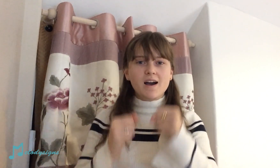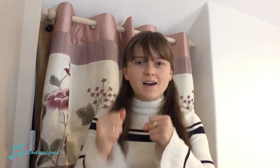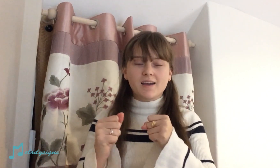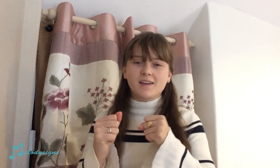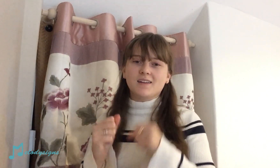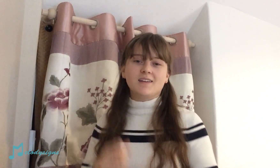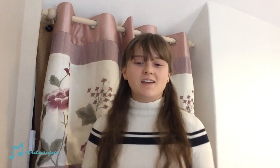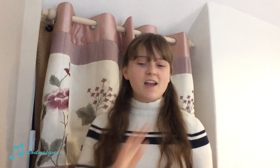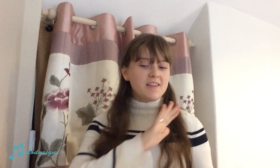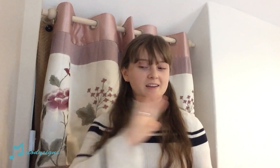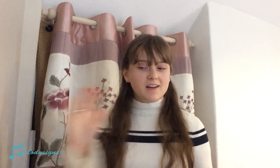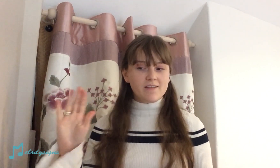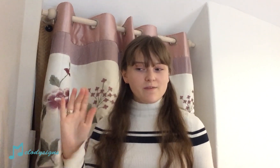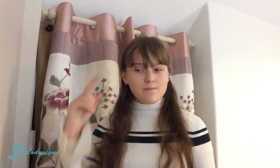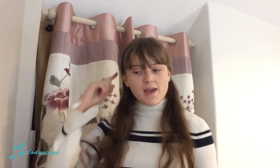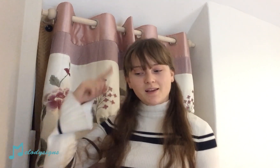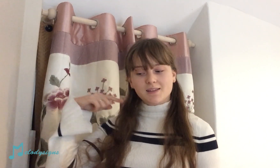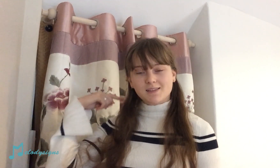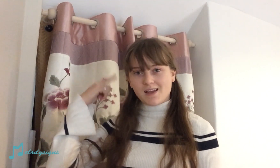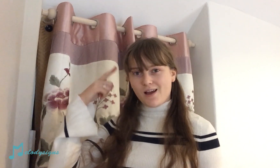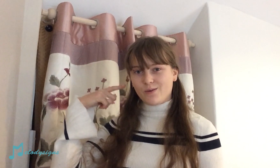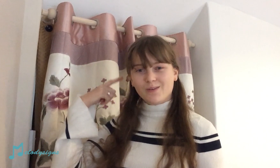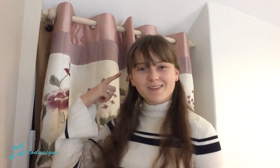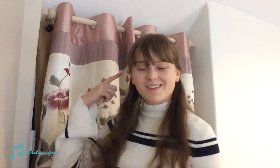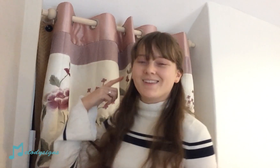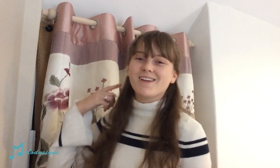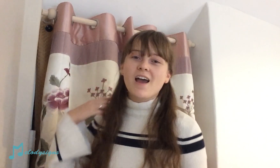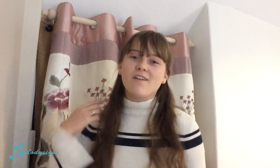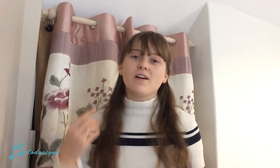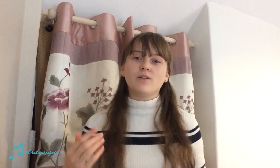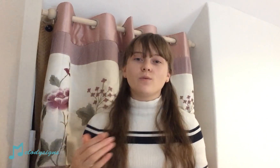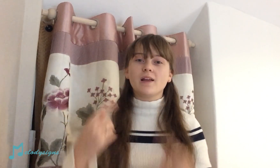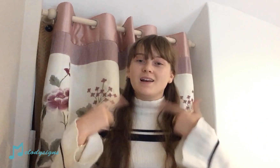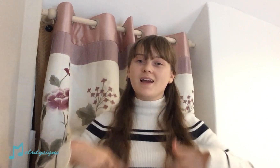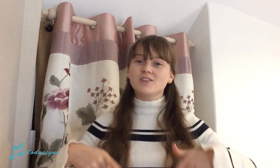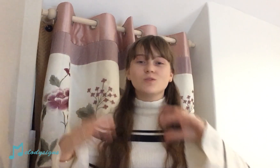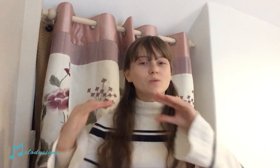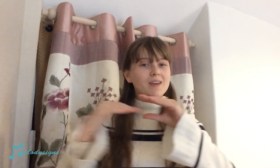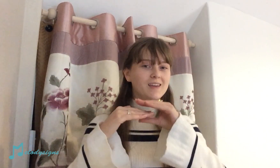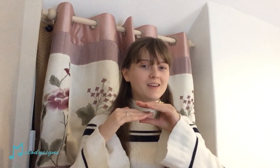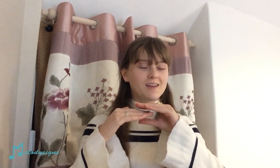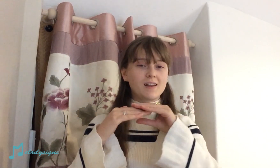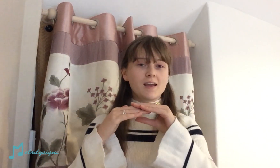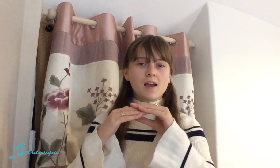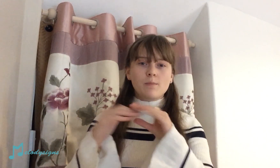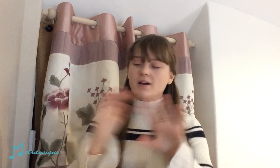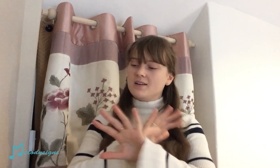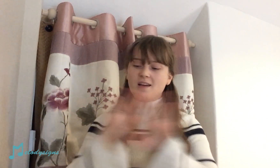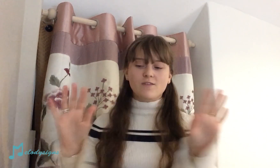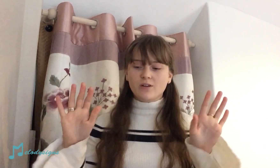fight, they didn't even make the sound I found a way to let you in, but I never